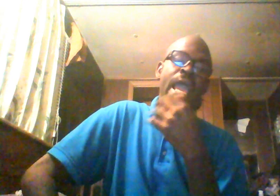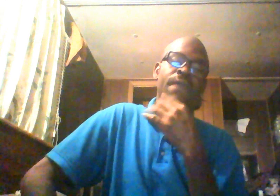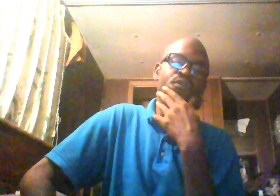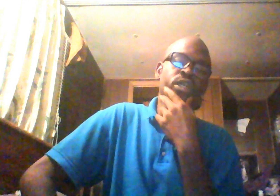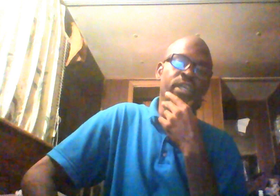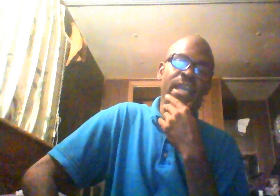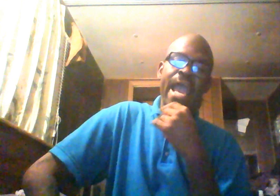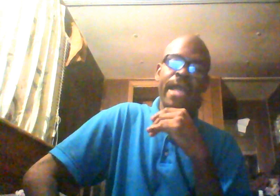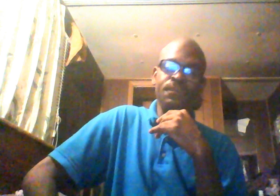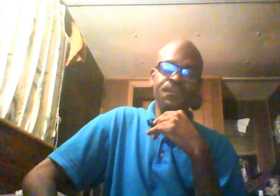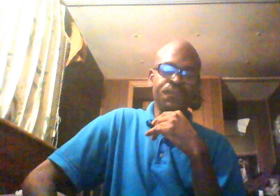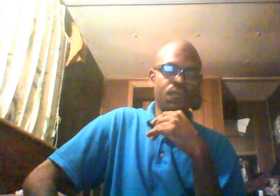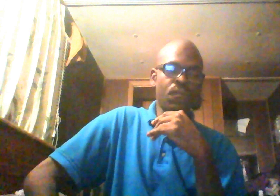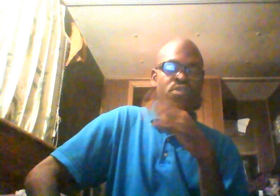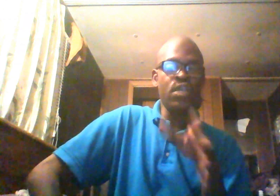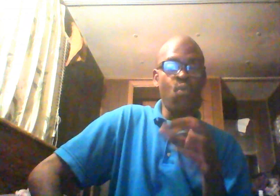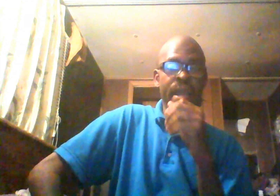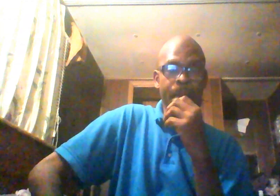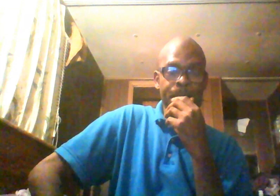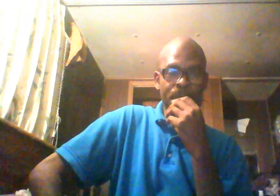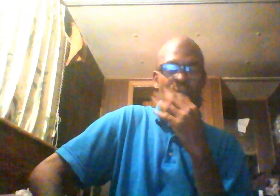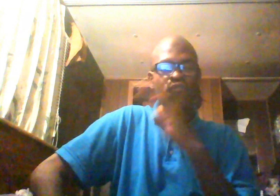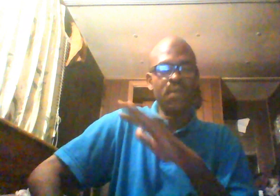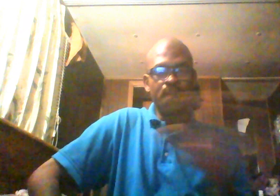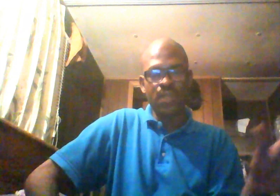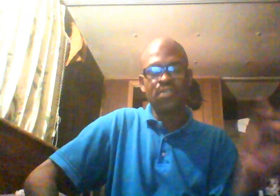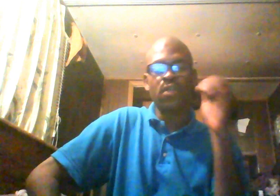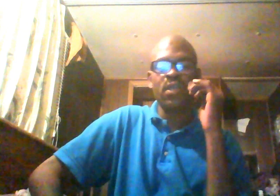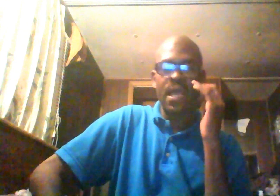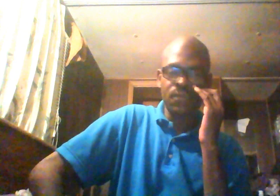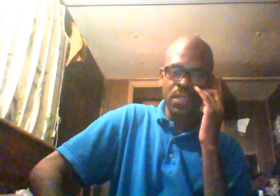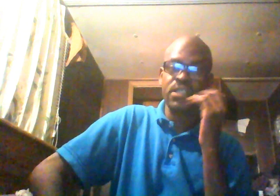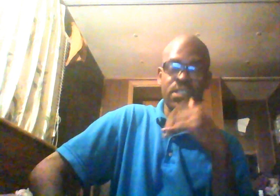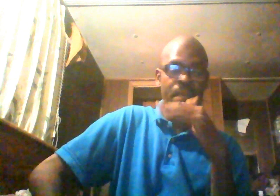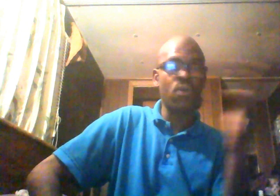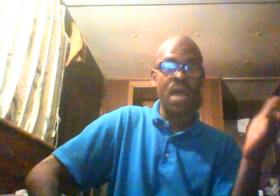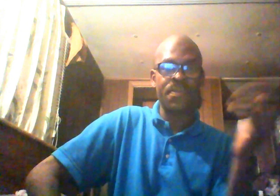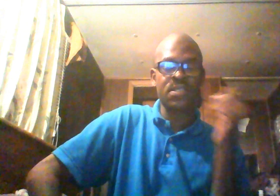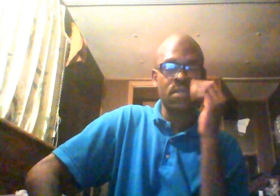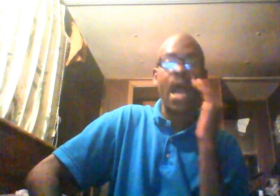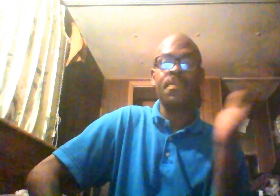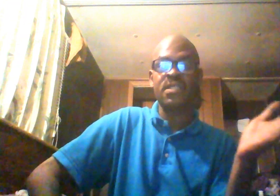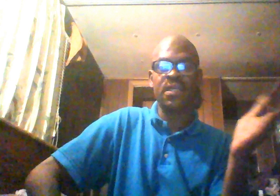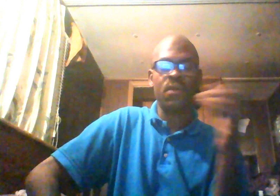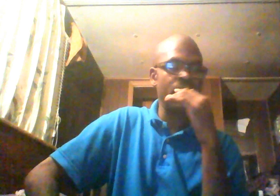If you're looking at. Say, you're white. And, you've been oppressed all of your life. Let's just say polar opposite. Opposite day or whatever.